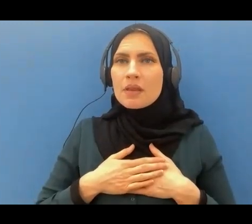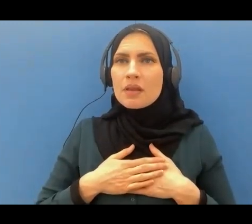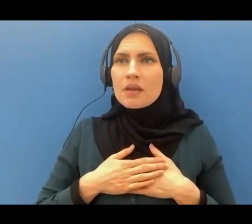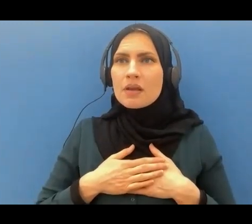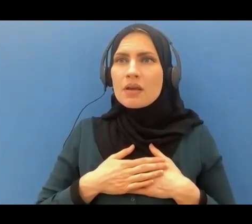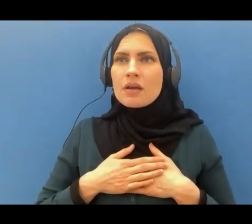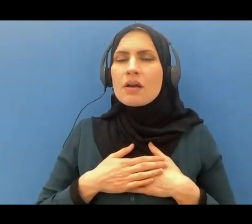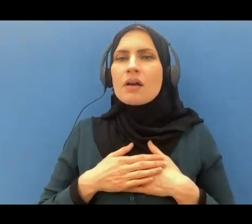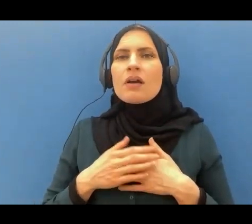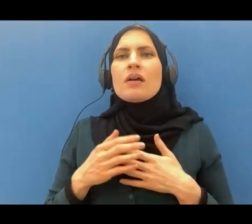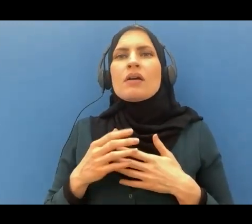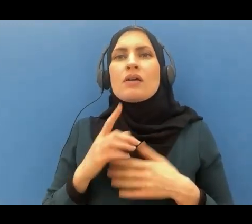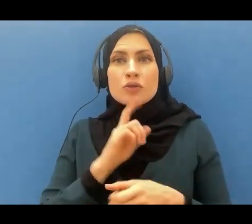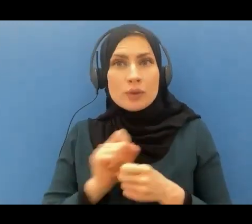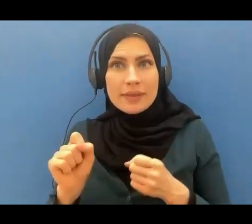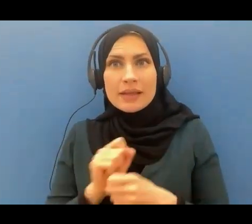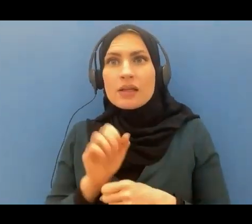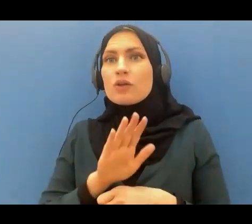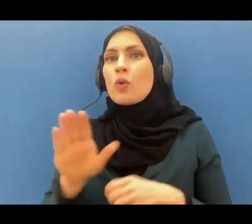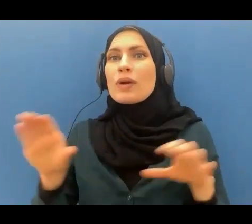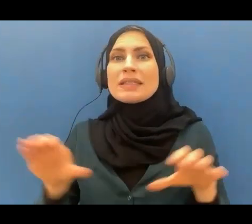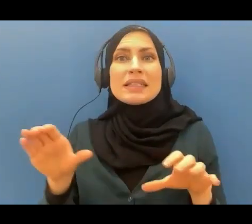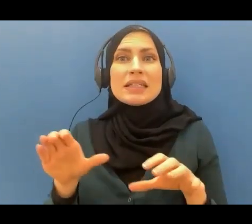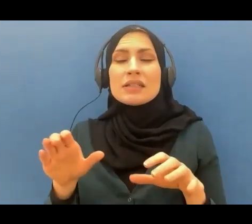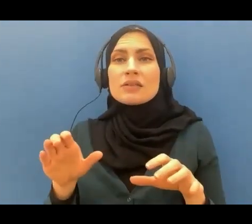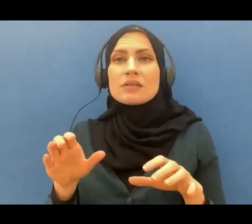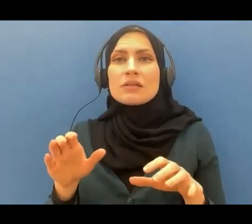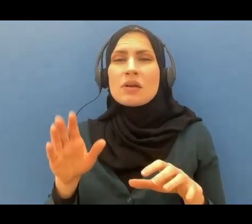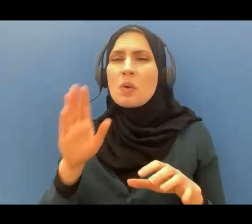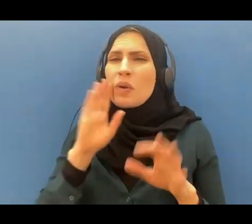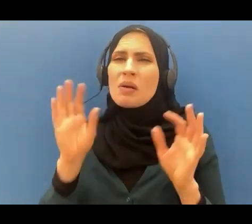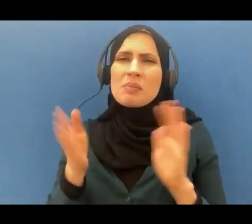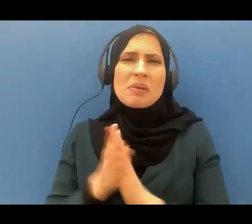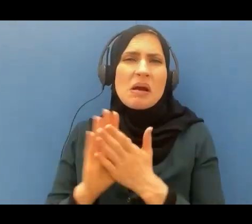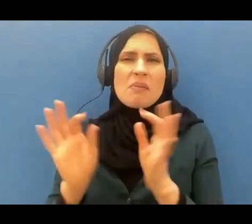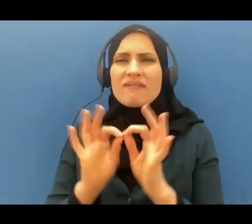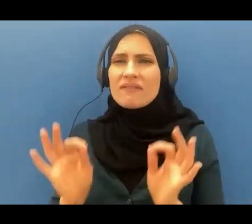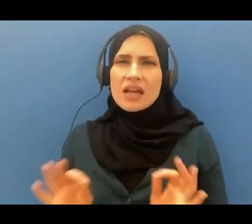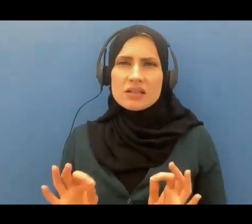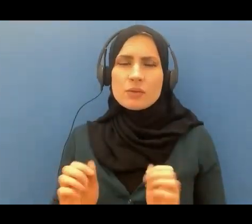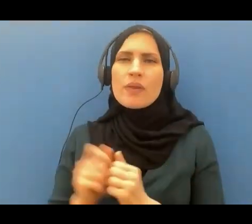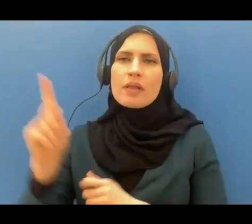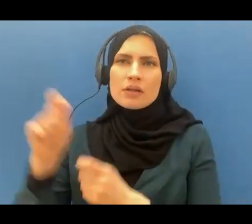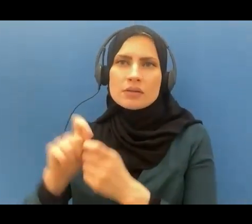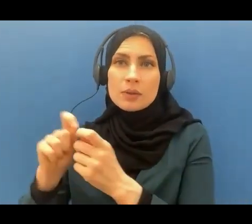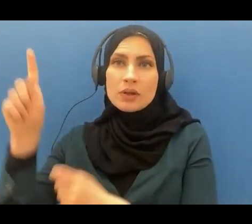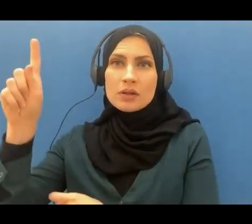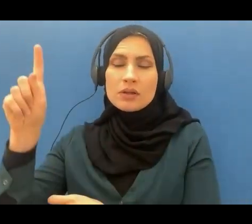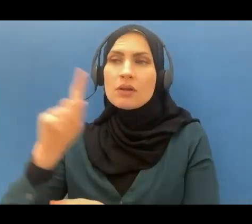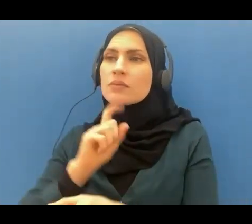deeds will be in vain with Allah and you will certainly be among the losers